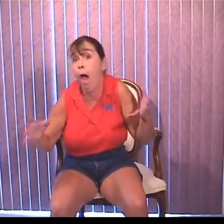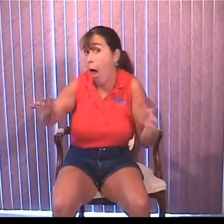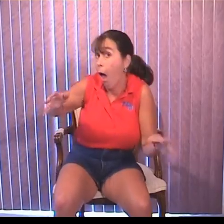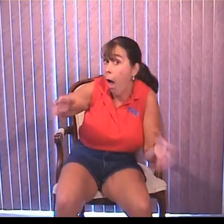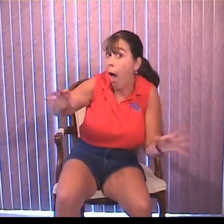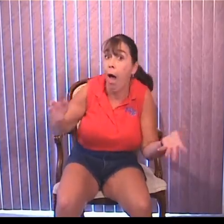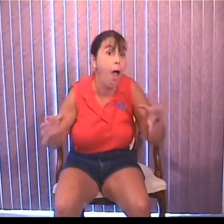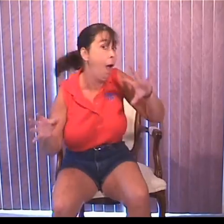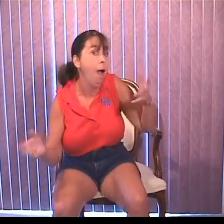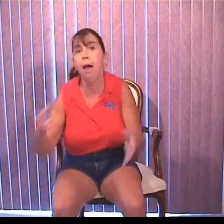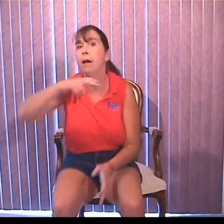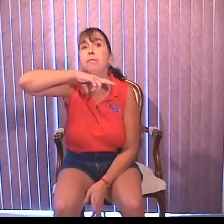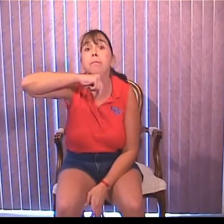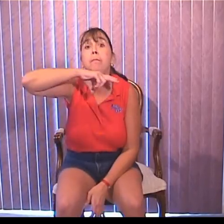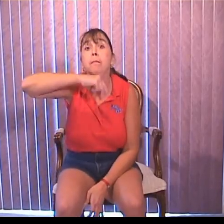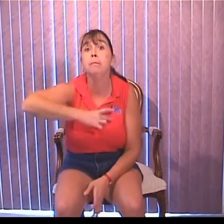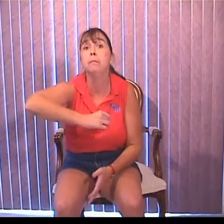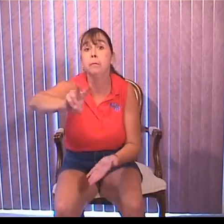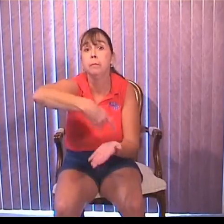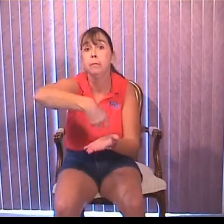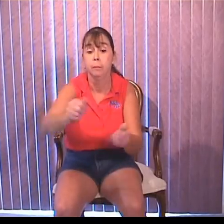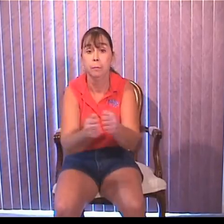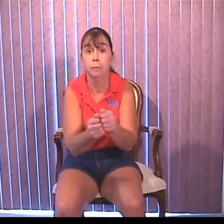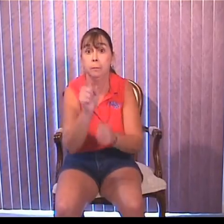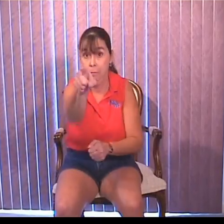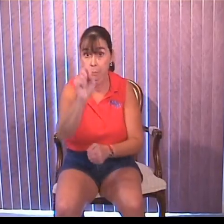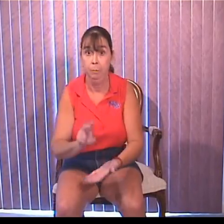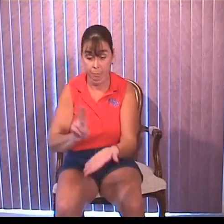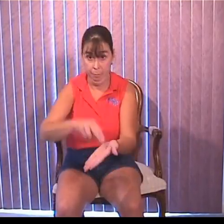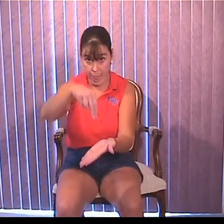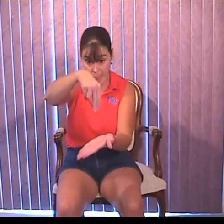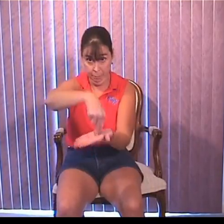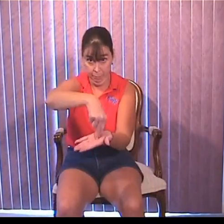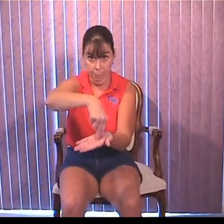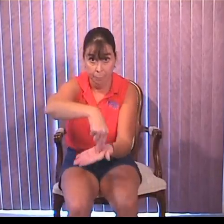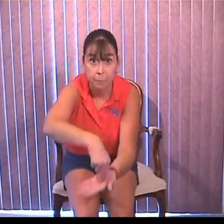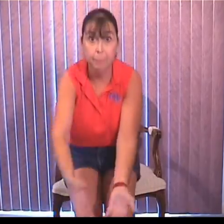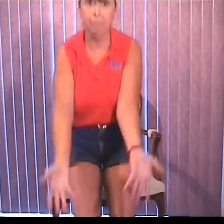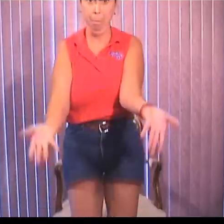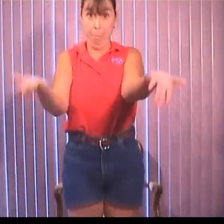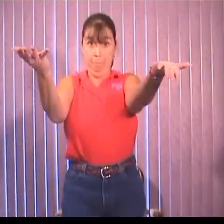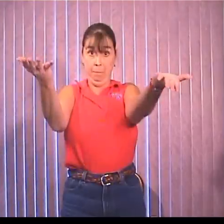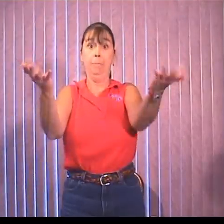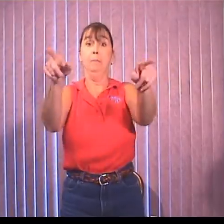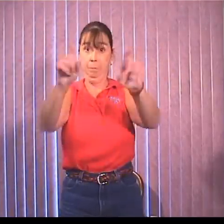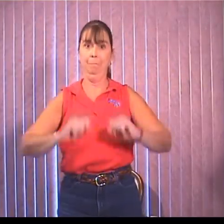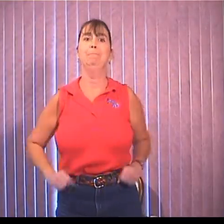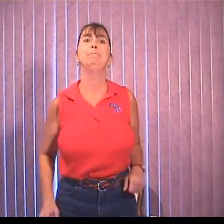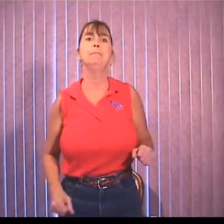has no chance. Tommy Turkey wants to dance with you. So get up on your feet, you can do